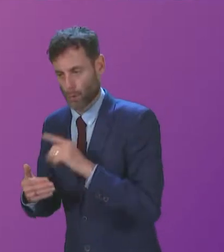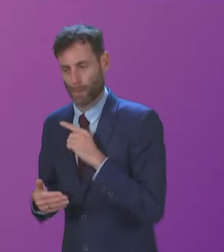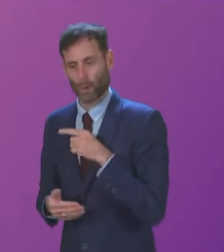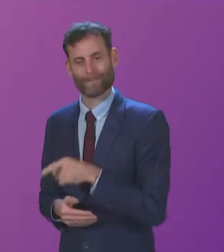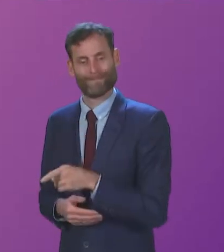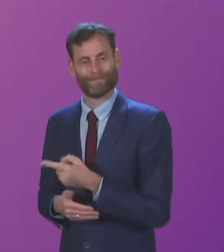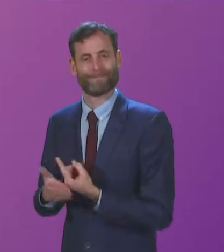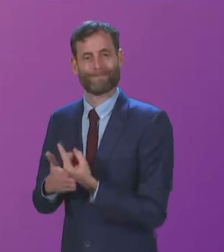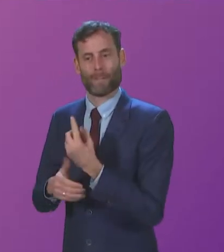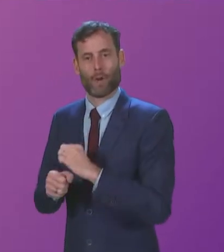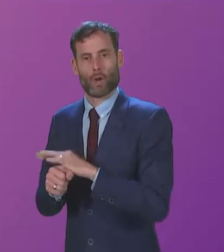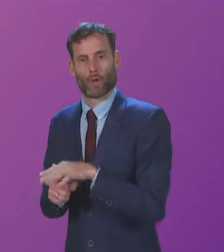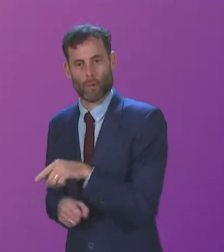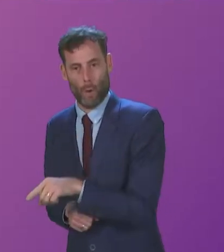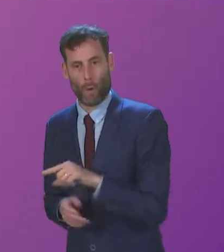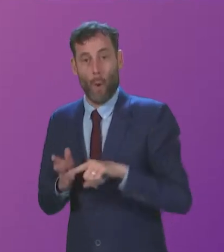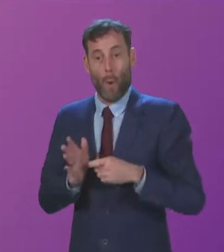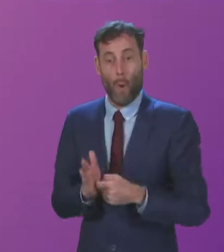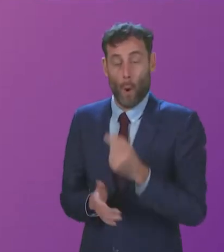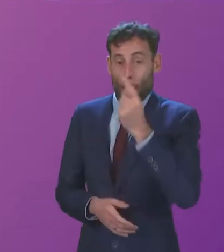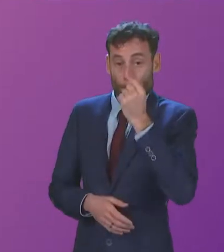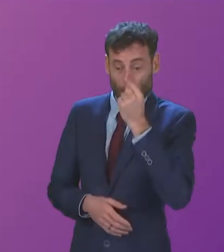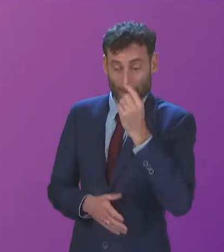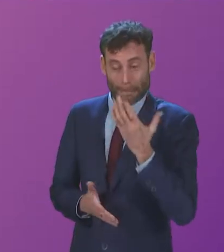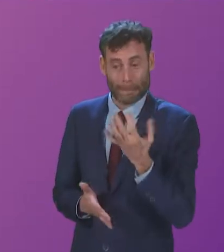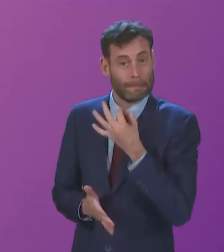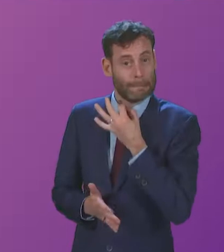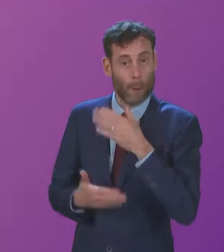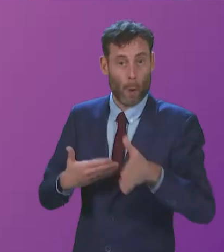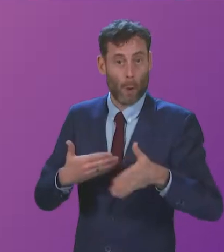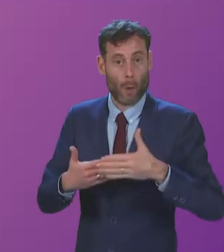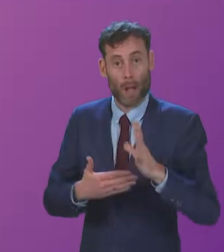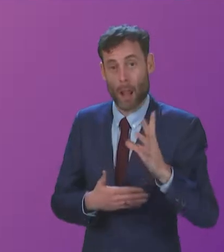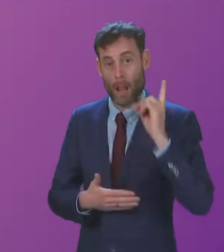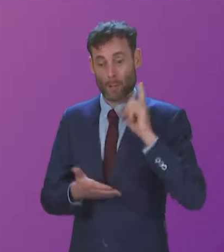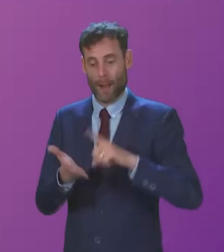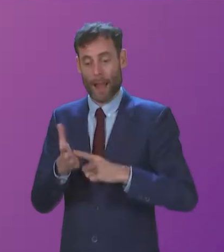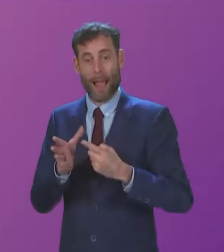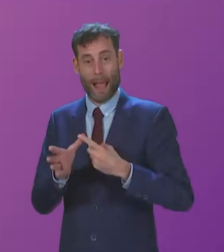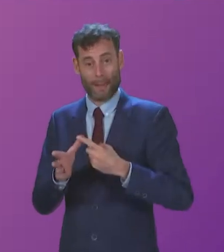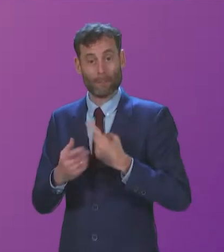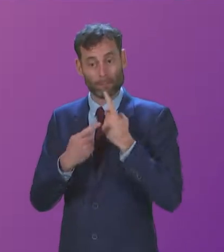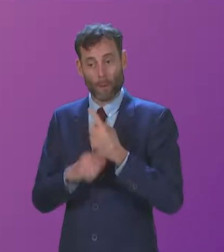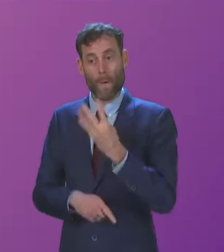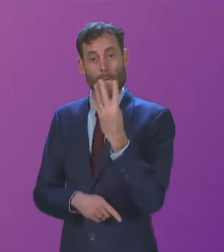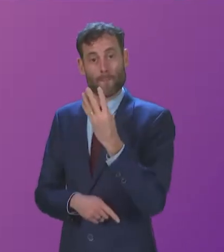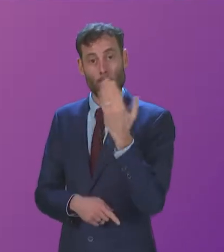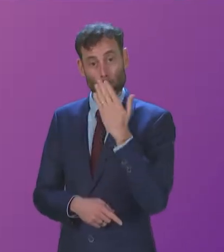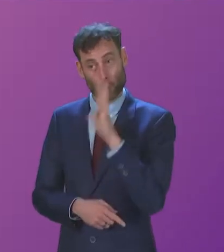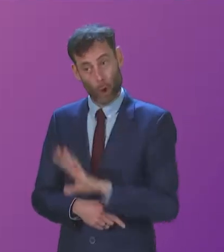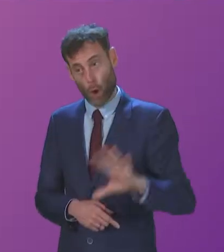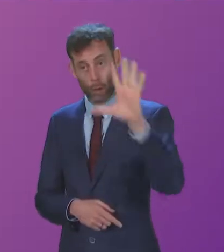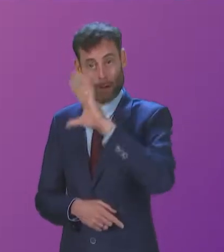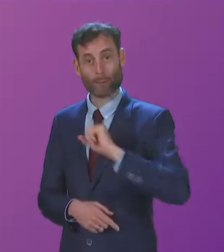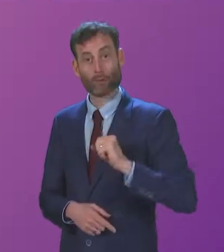COVID reasons or are at risk of closure. For example, last week, local authorities informed us of a total of four schools across Scotland who were